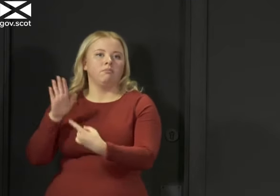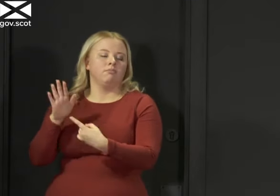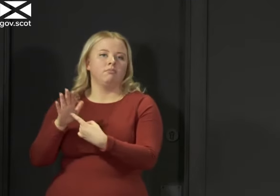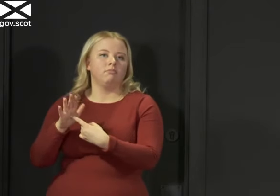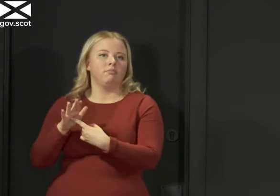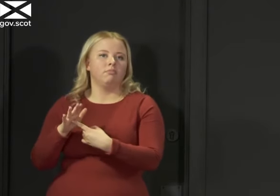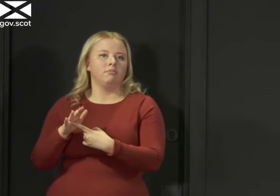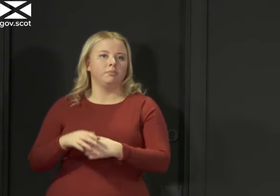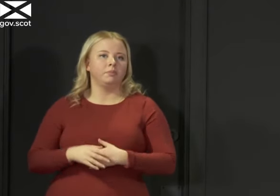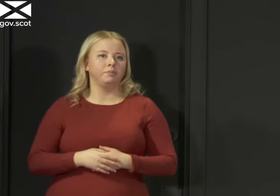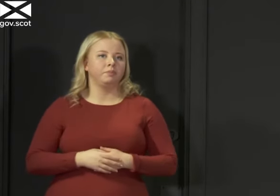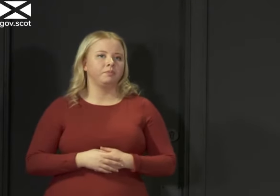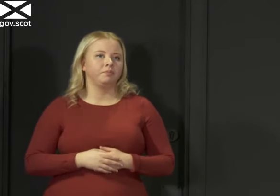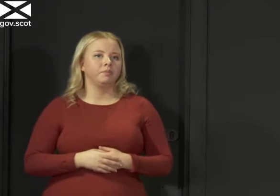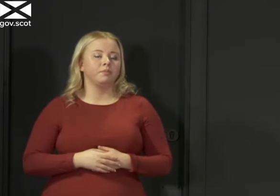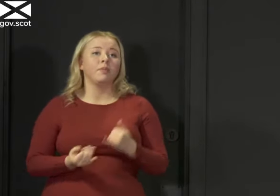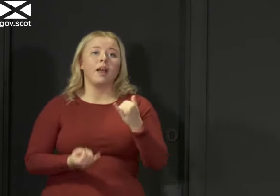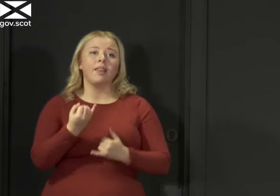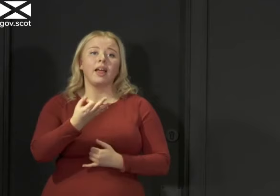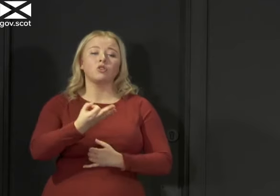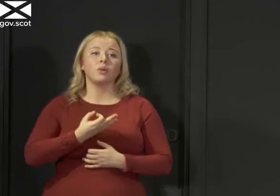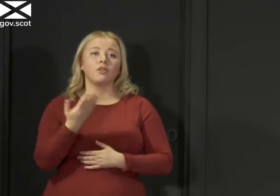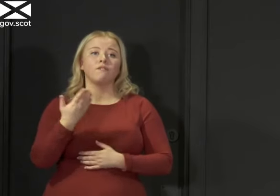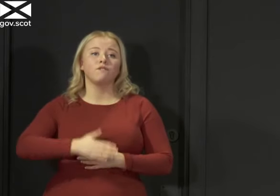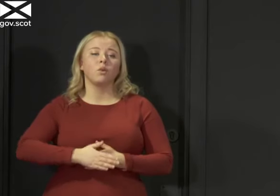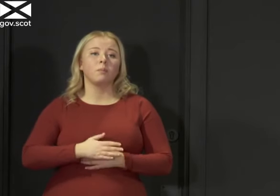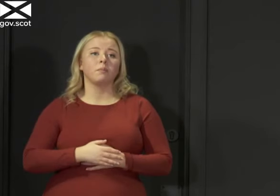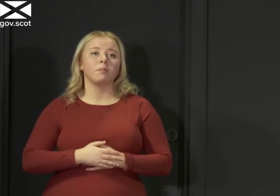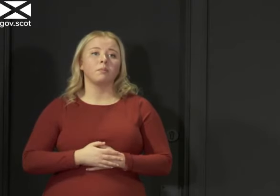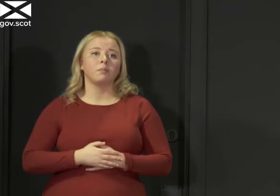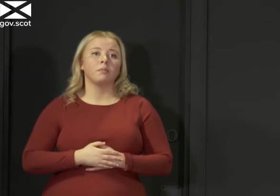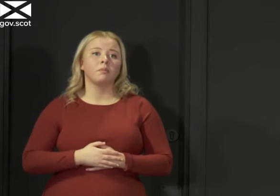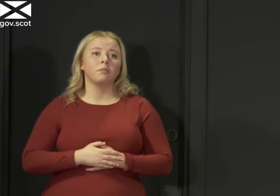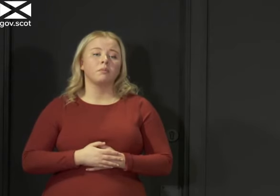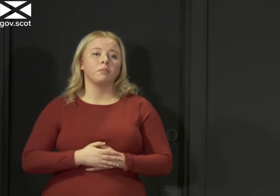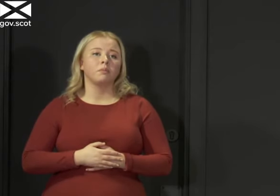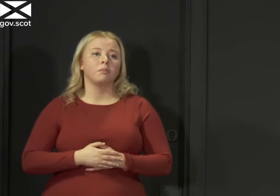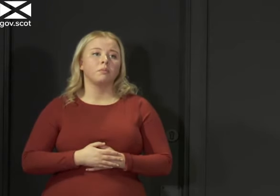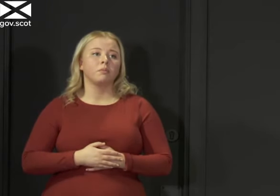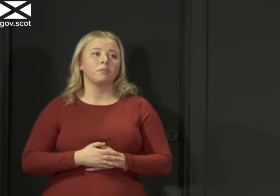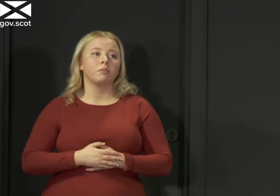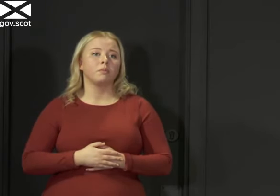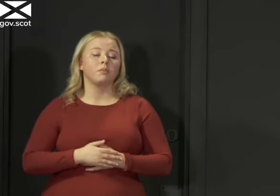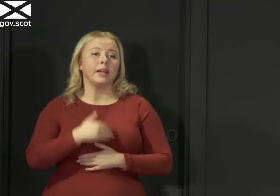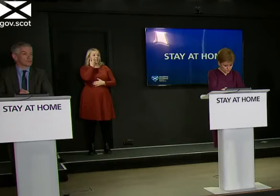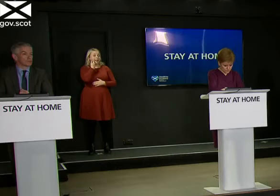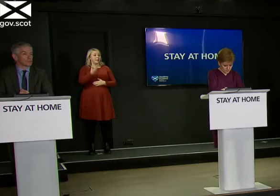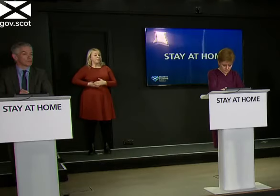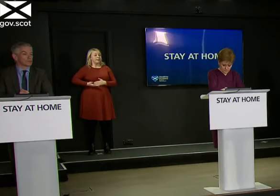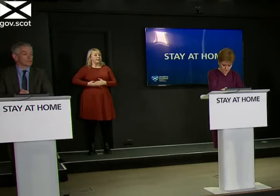both in isolation last question today is from Terry Murdon from Daily Business